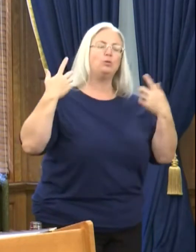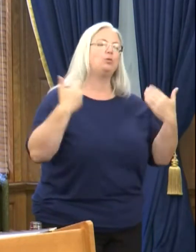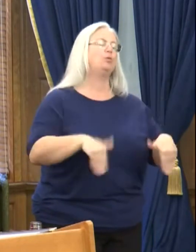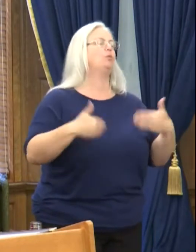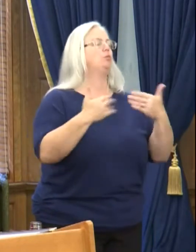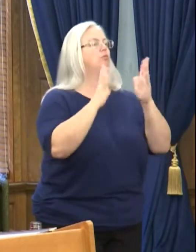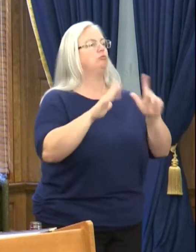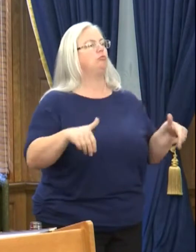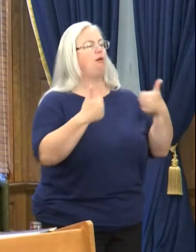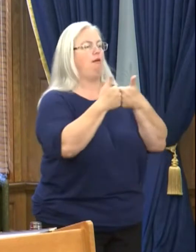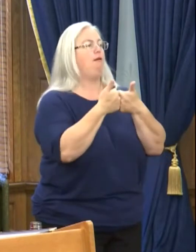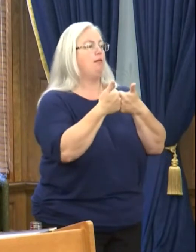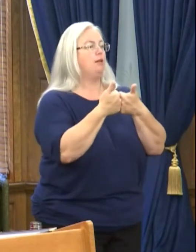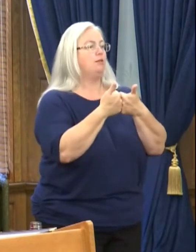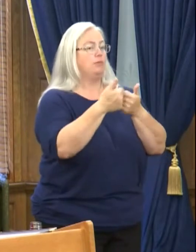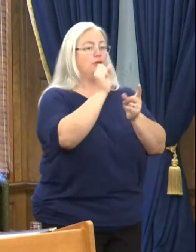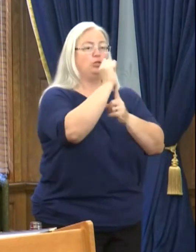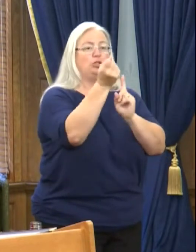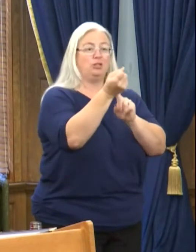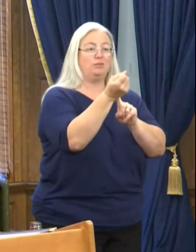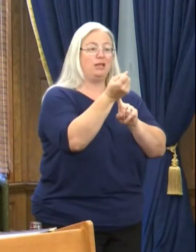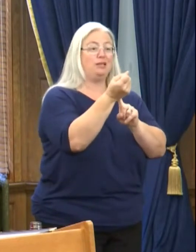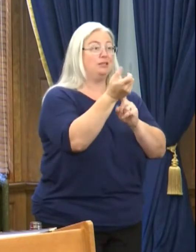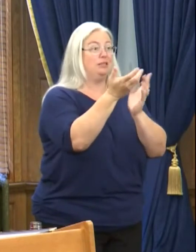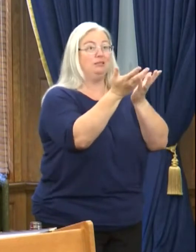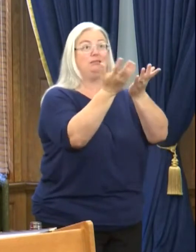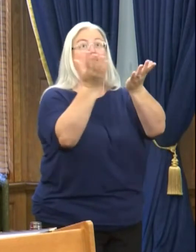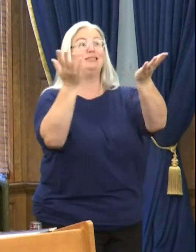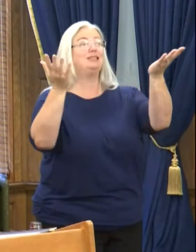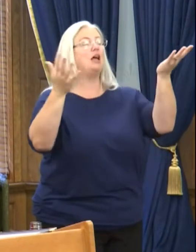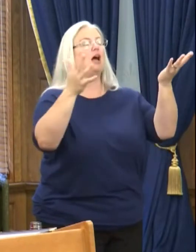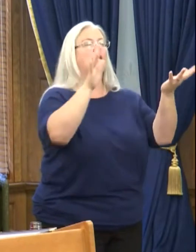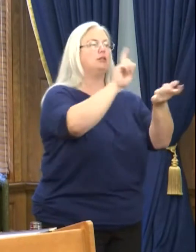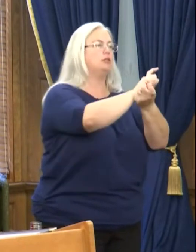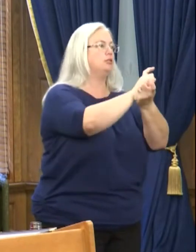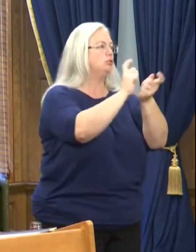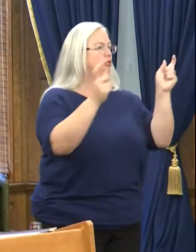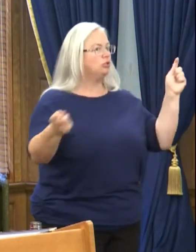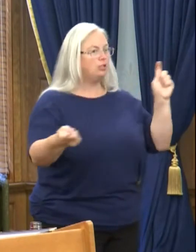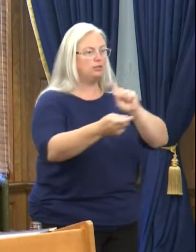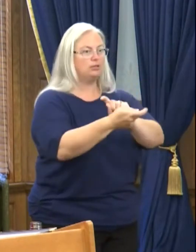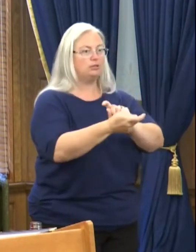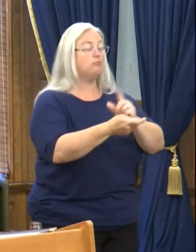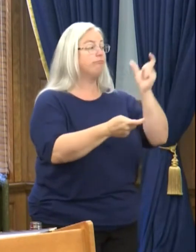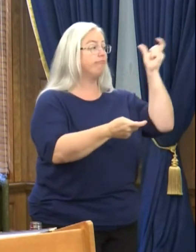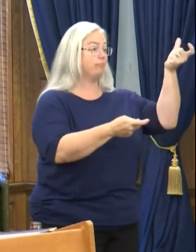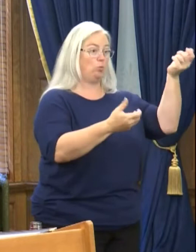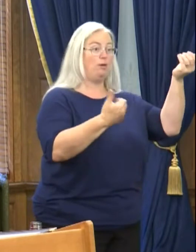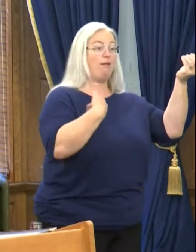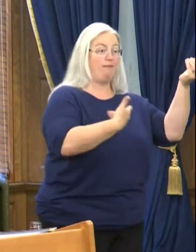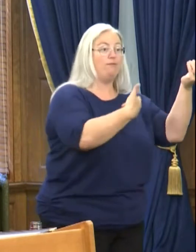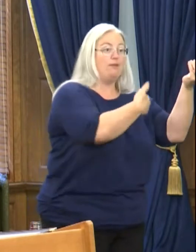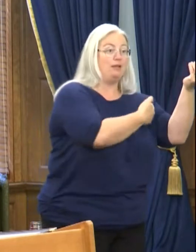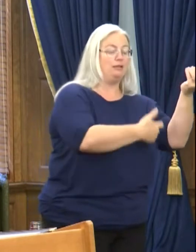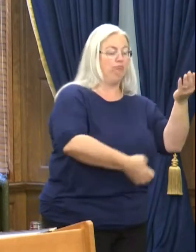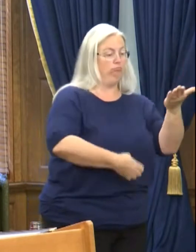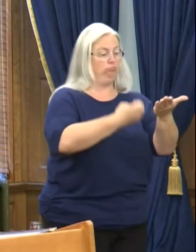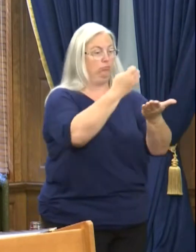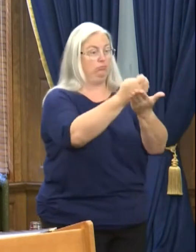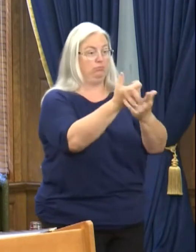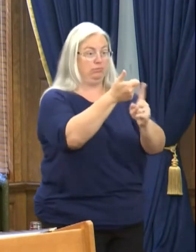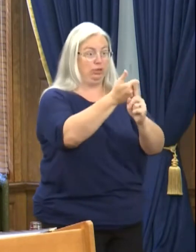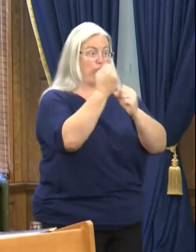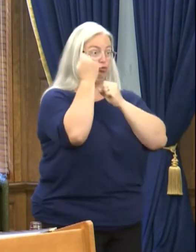but the circumstances have changed considerably. We have a vaccine, our economy is strong,